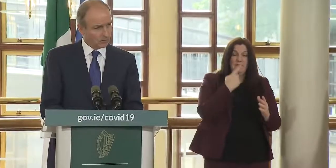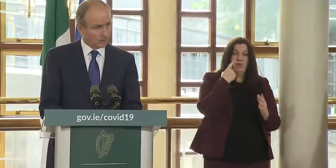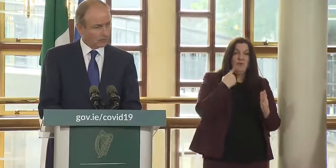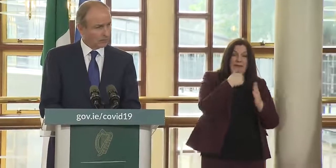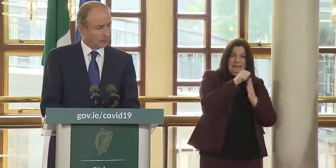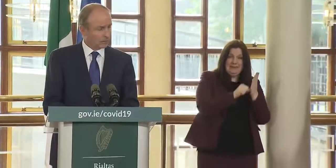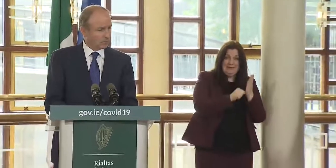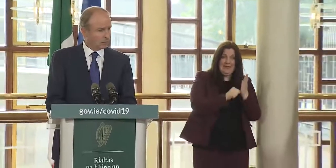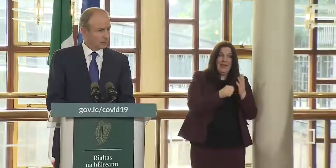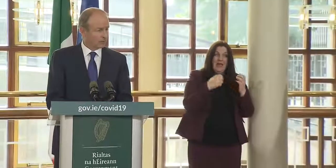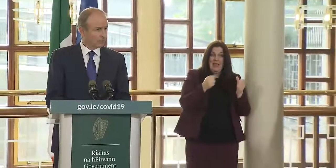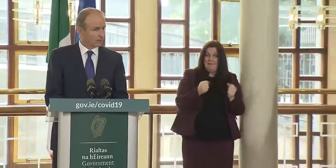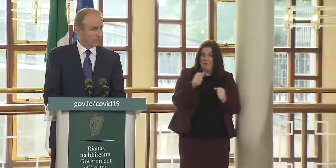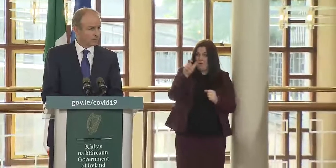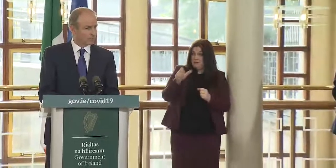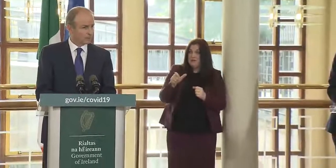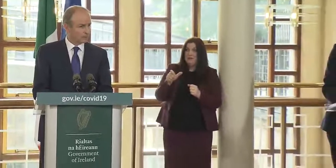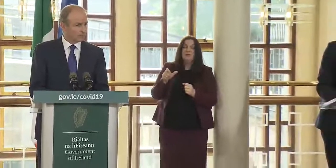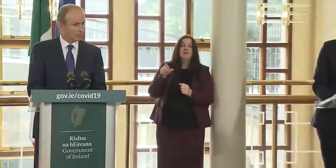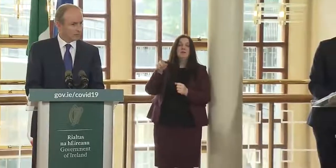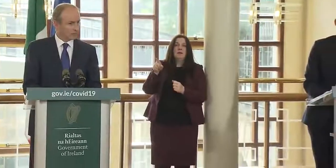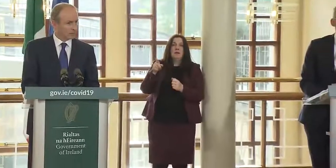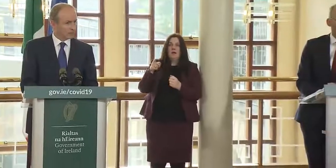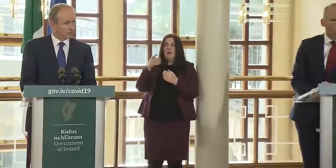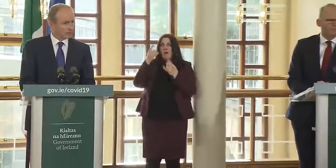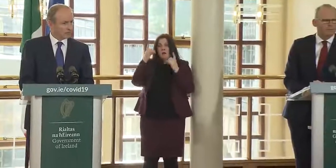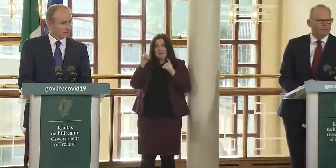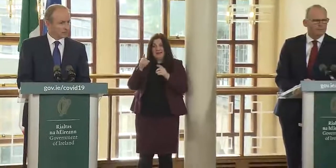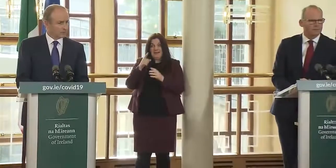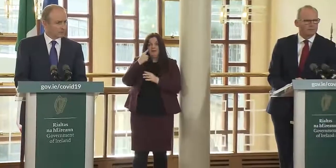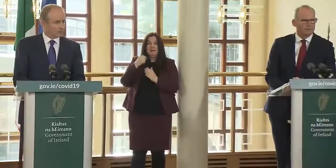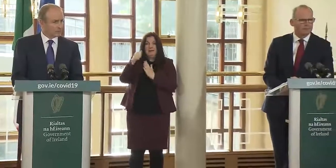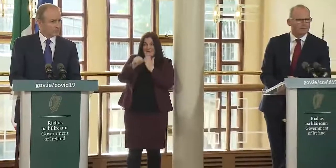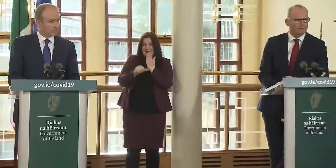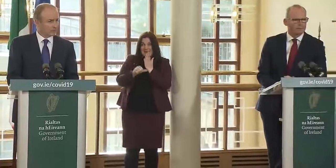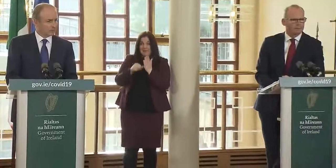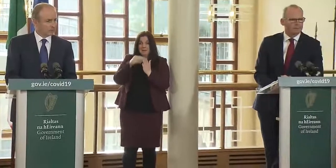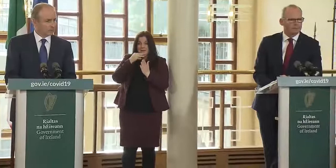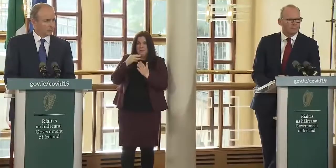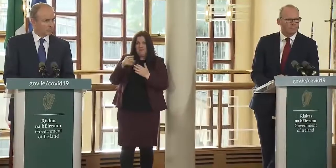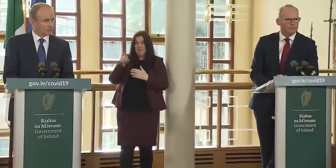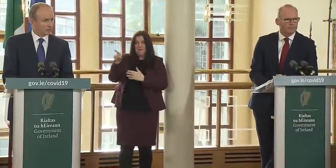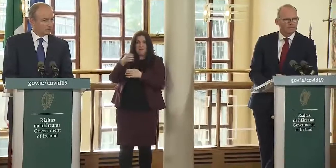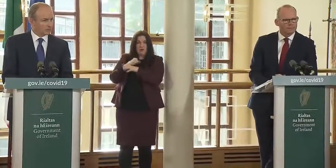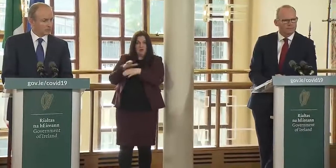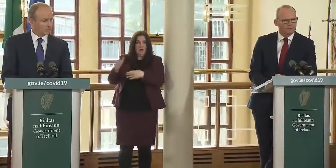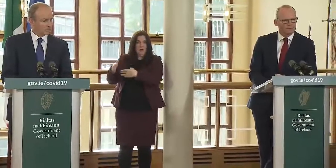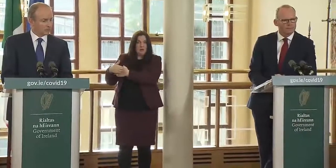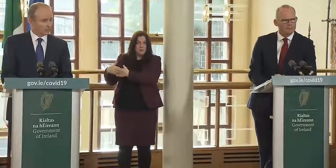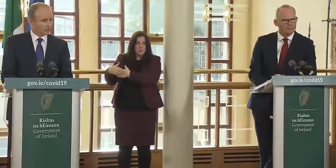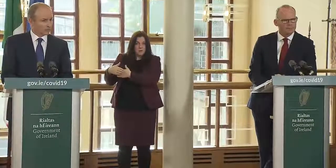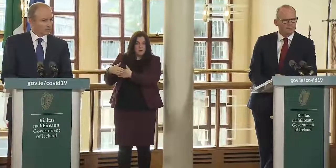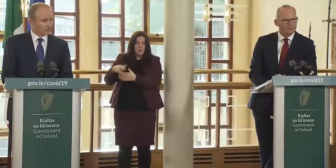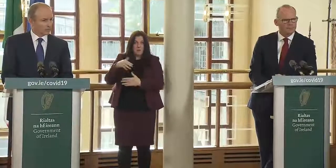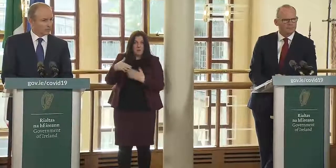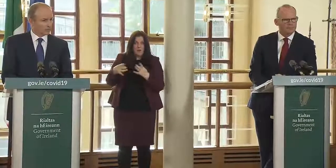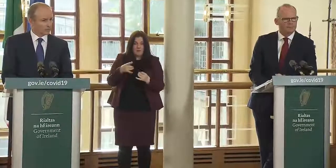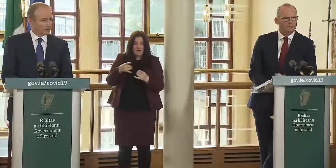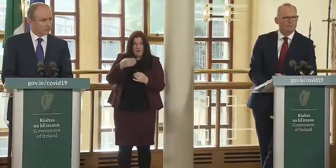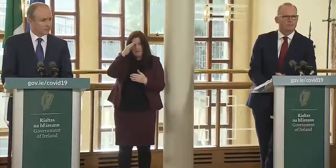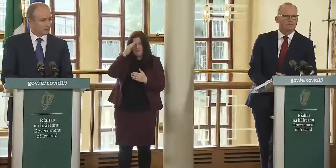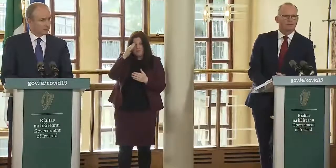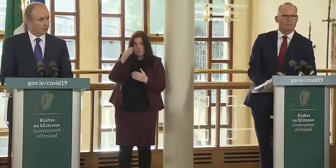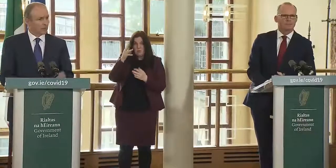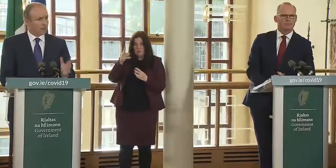country and that country goes into lockdown is the irish state going to spend money getting those people from those countries or are they going to be left to our own devices